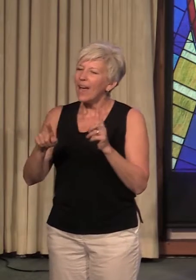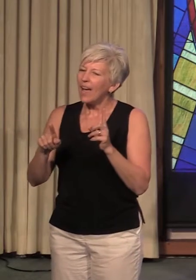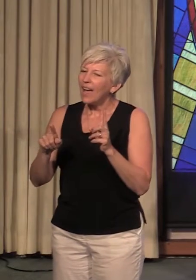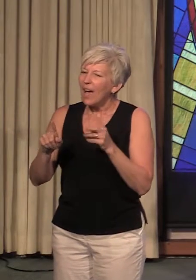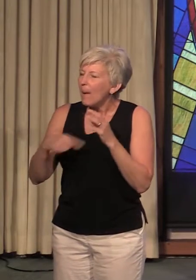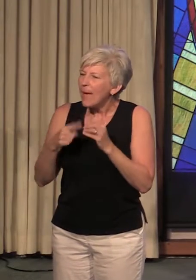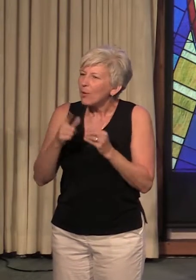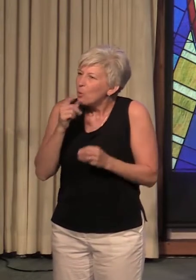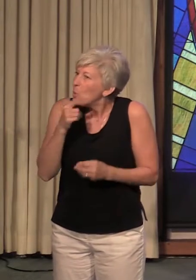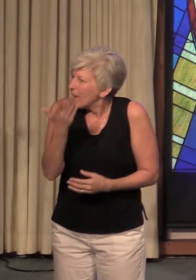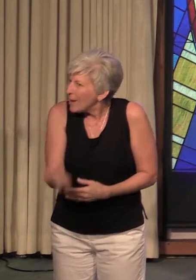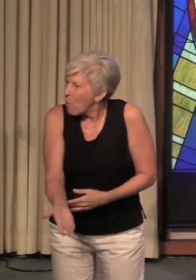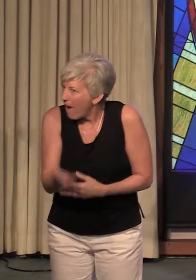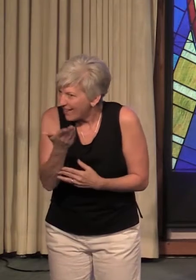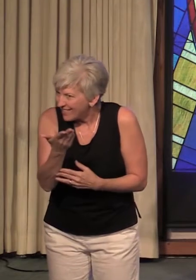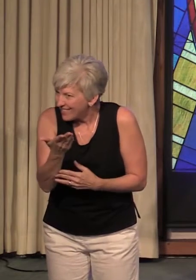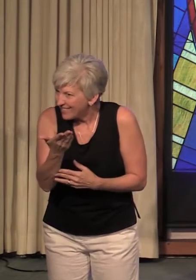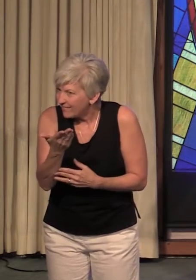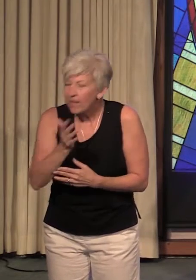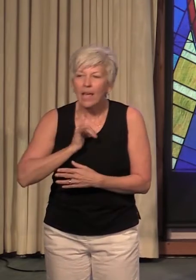And so it is with us.